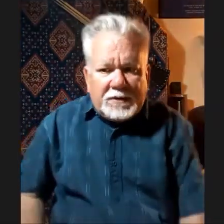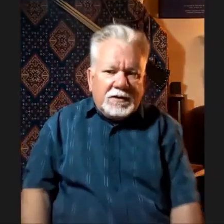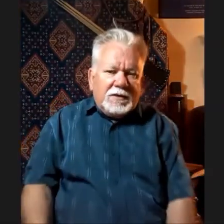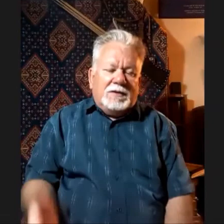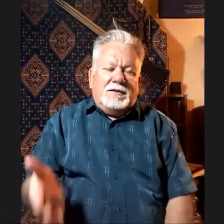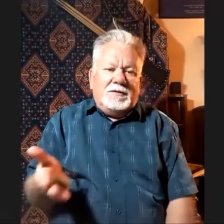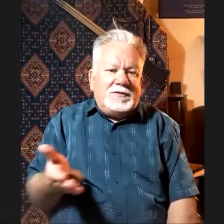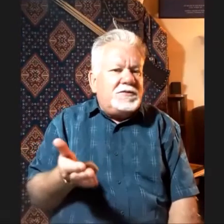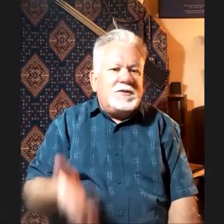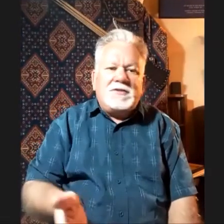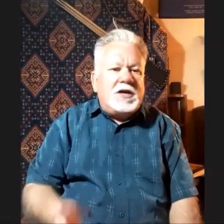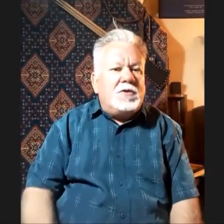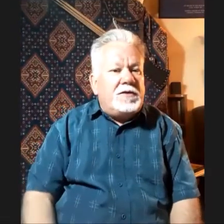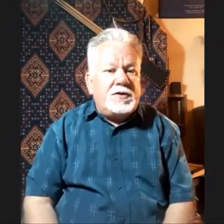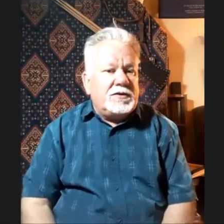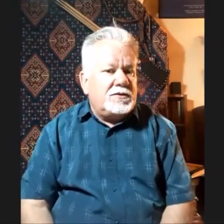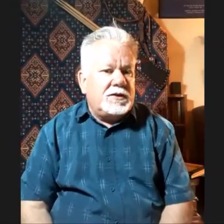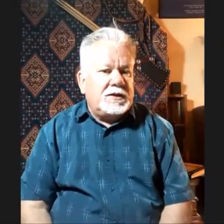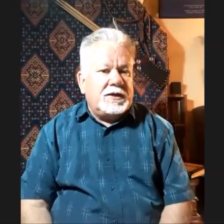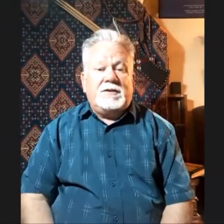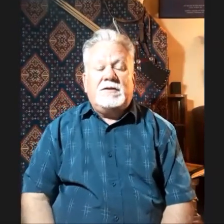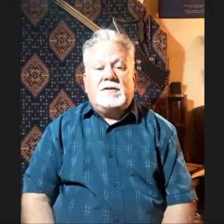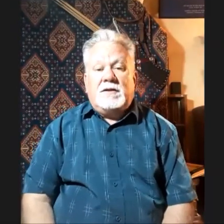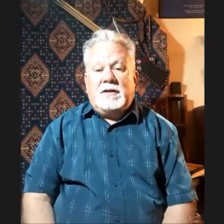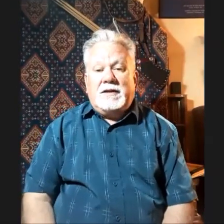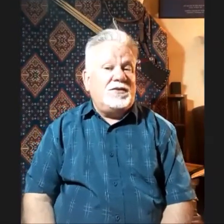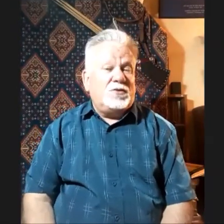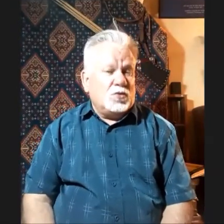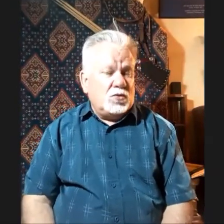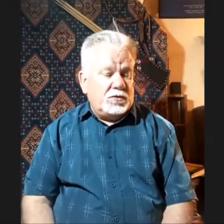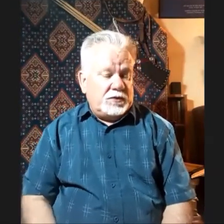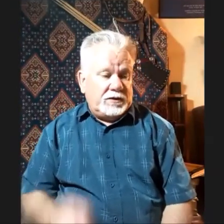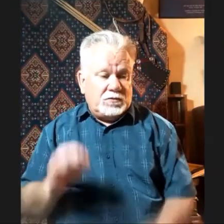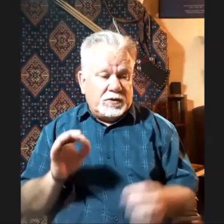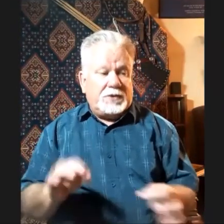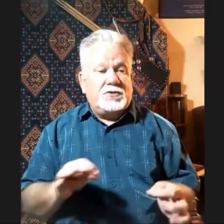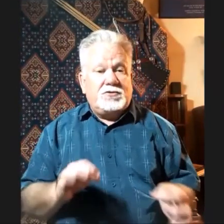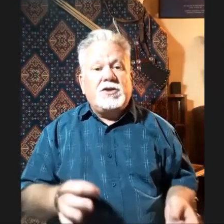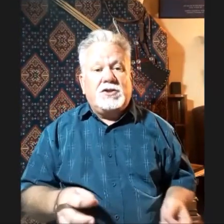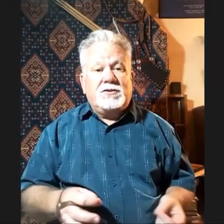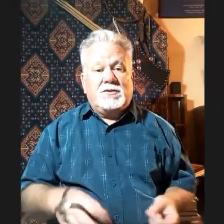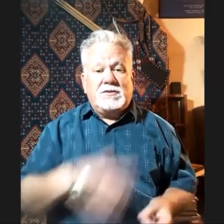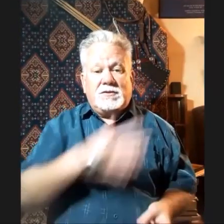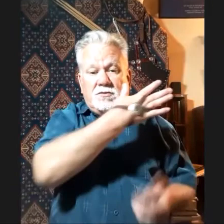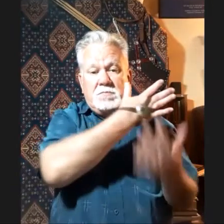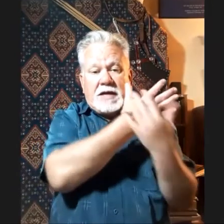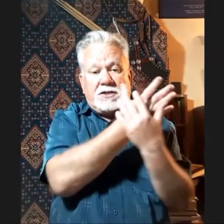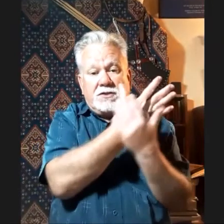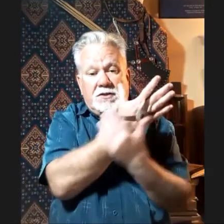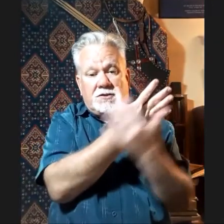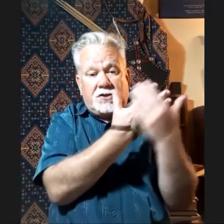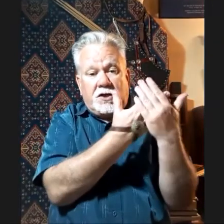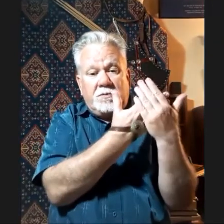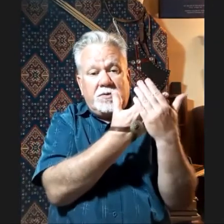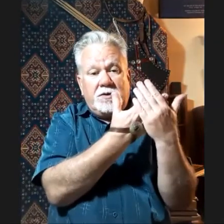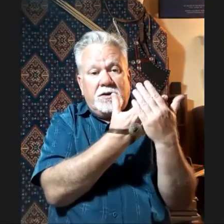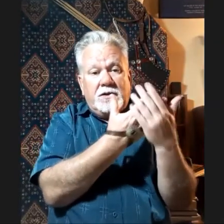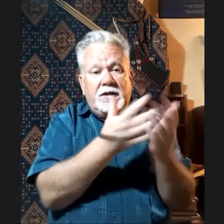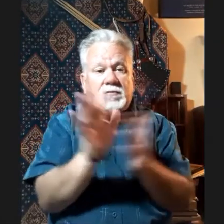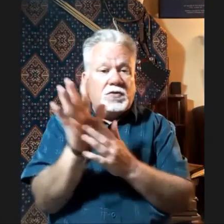since there's no evidence that they did it, and since all of the reconstructions to match this shape involve